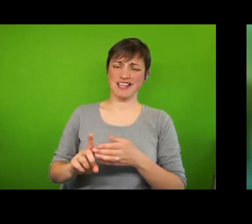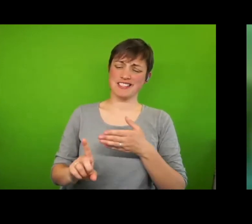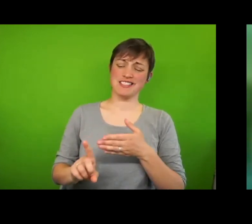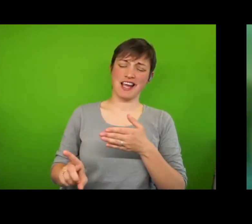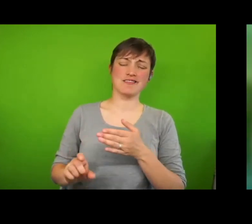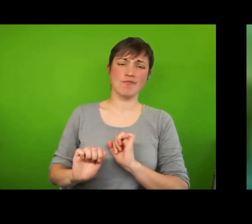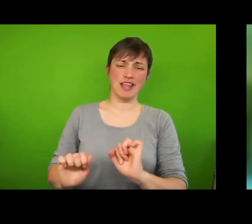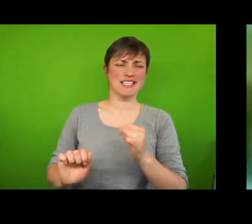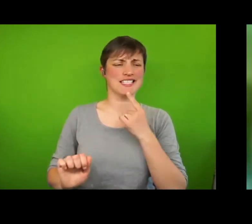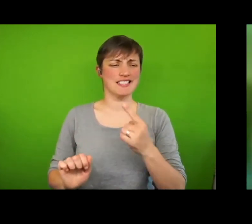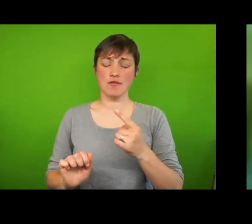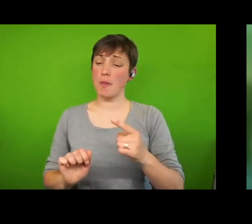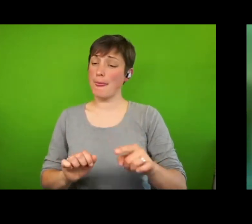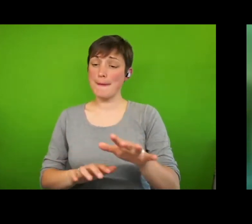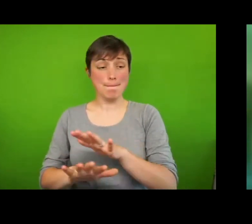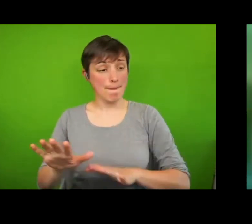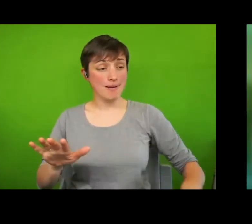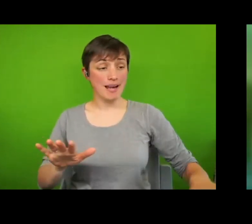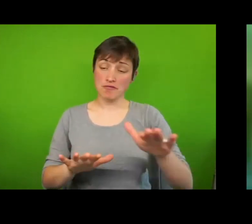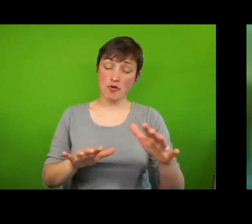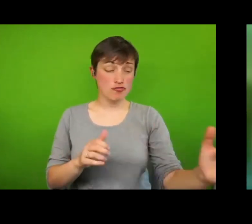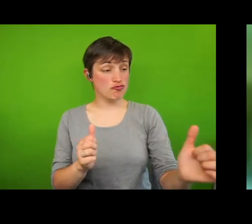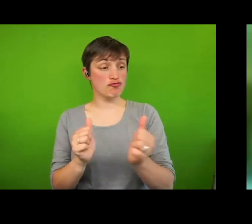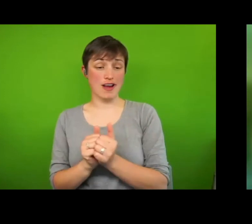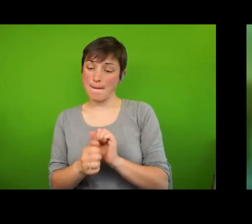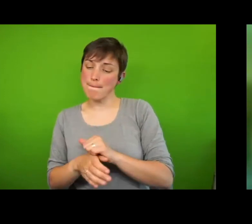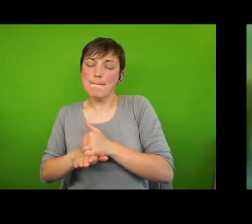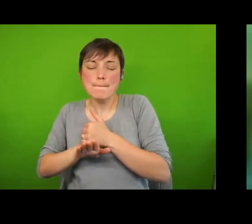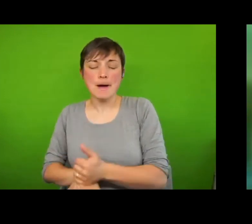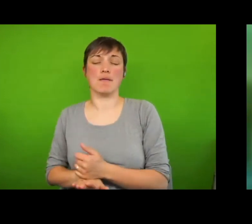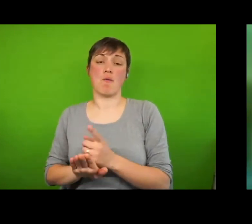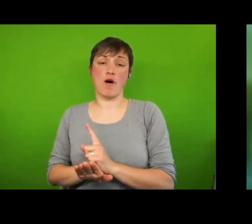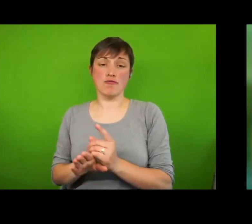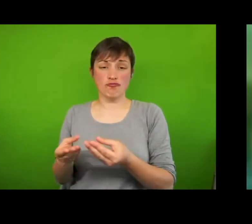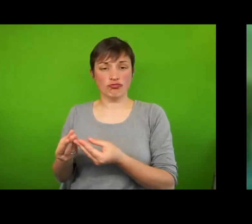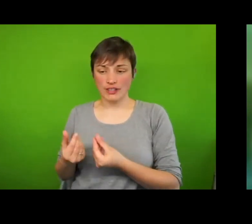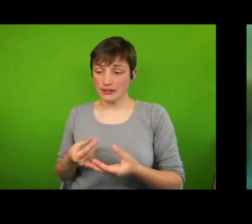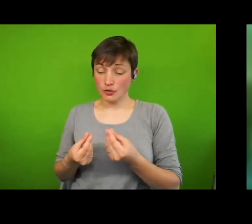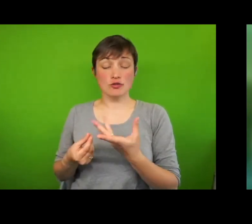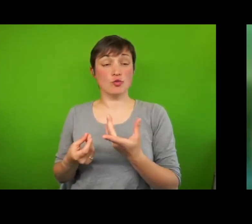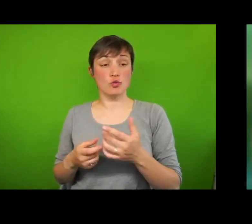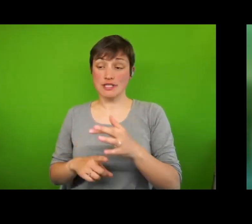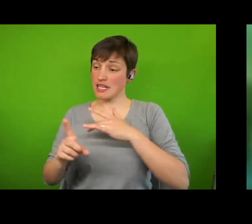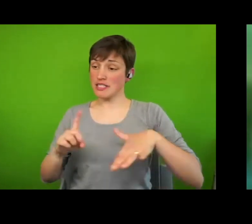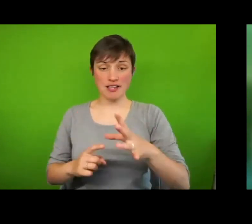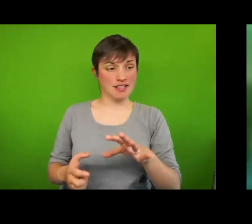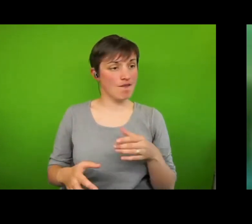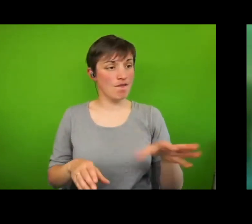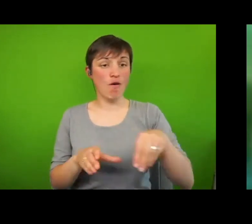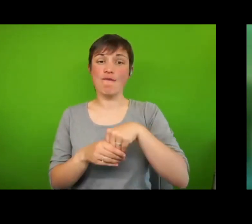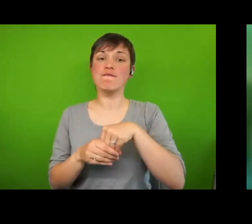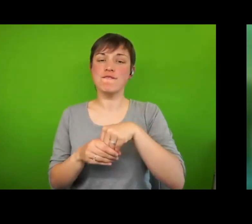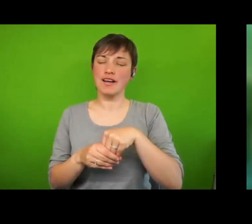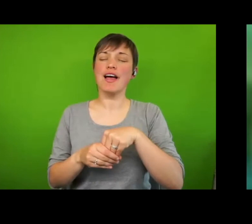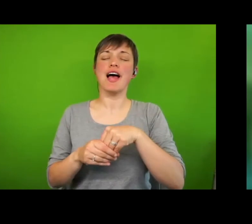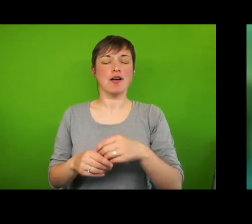subscribe to a minimum which allows for sufficient resources to participate in society and to maintain human dignity.